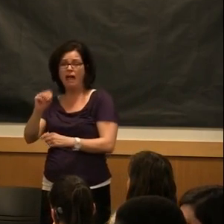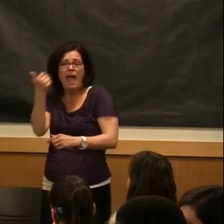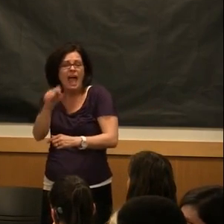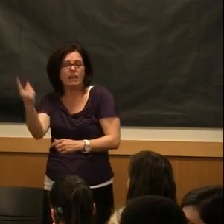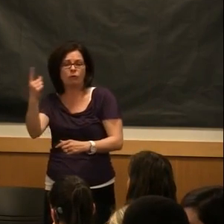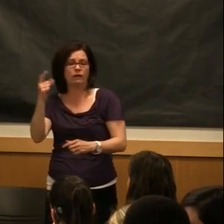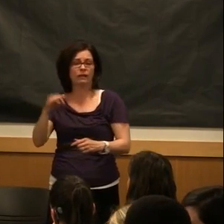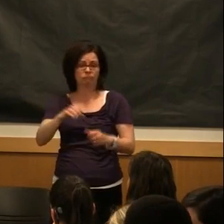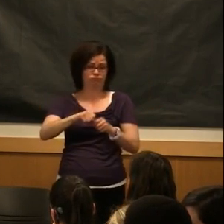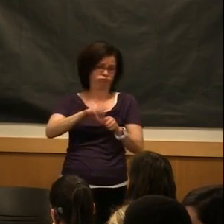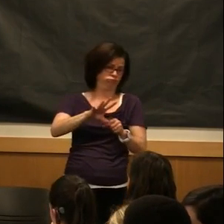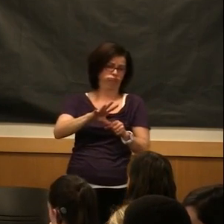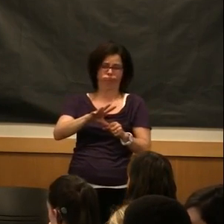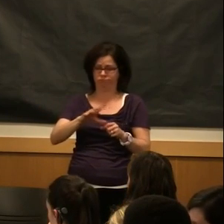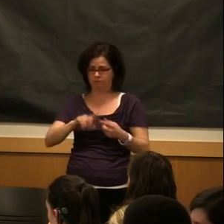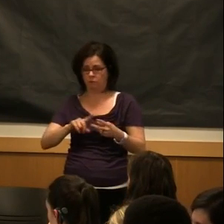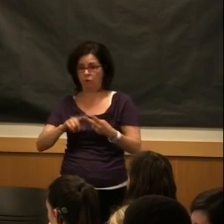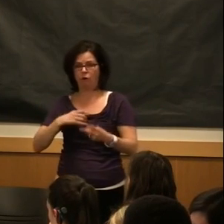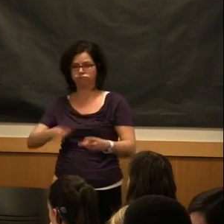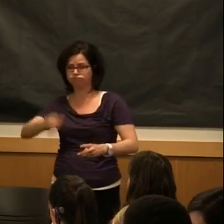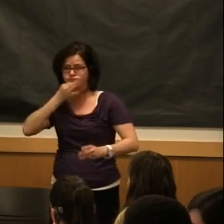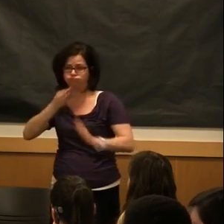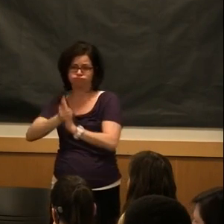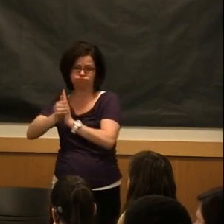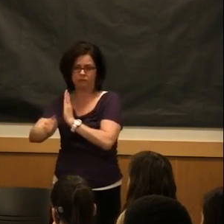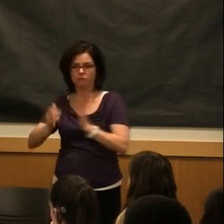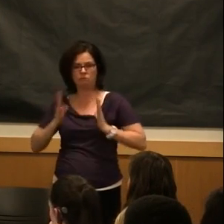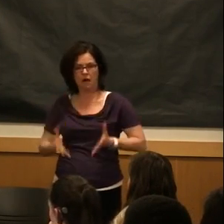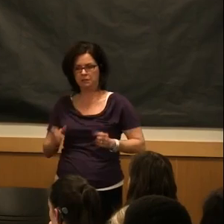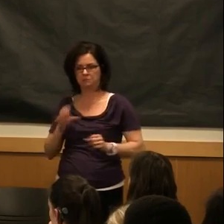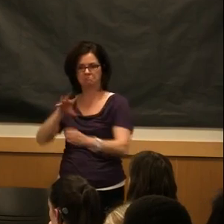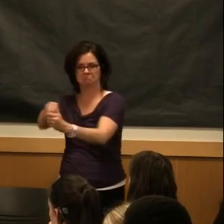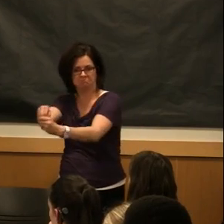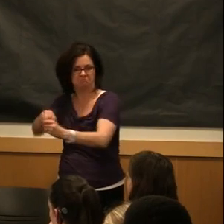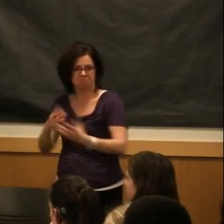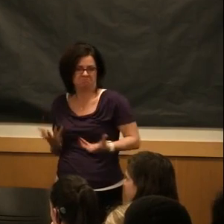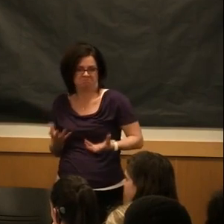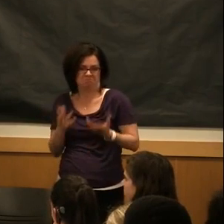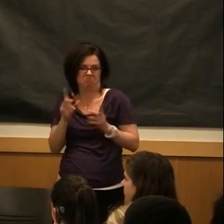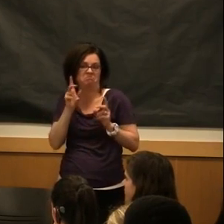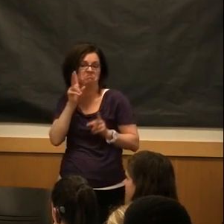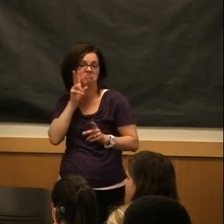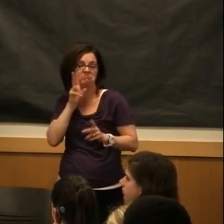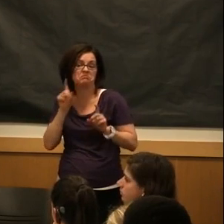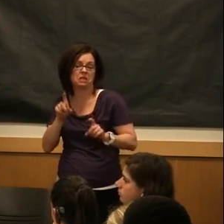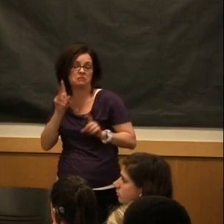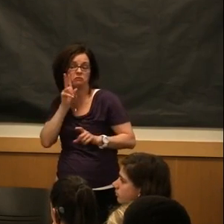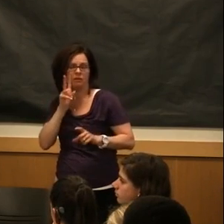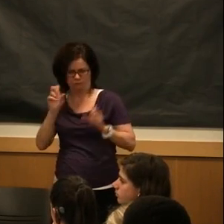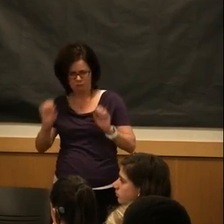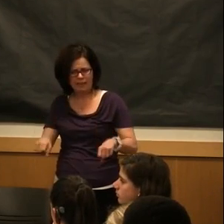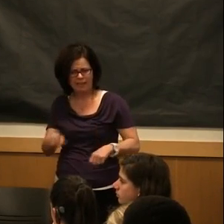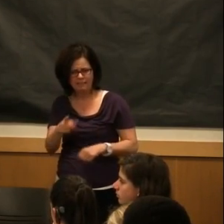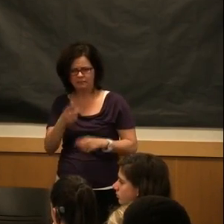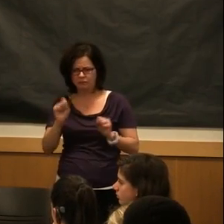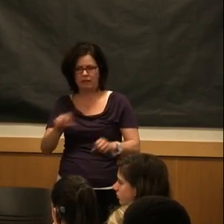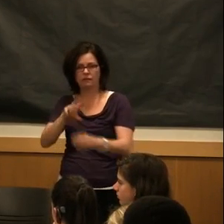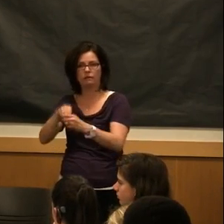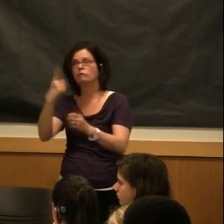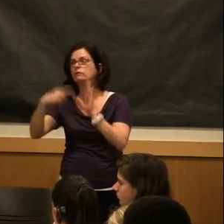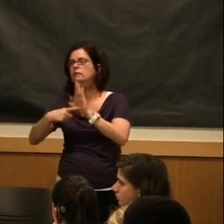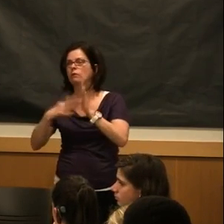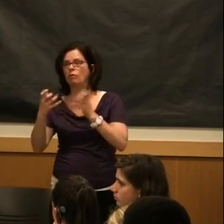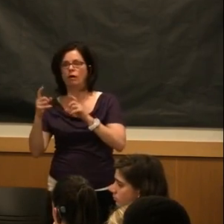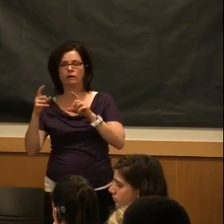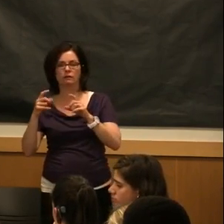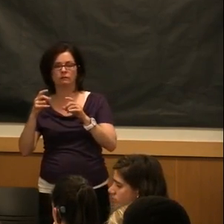it or if you're really bad at it. But if you just want to try it, you can go out and play on those teams. So, if you want to go shoot